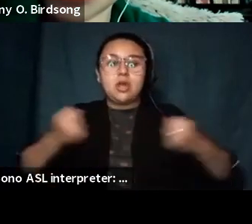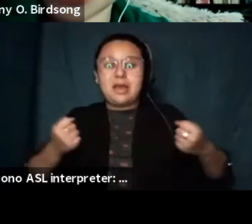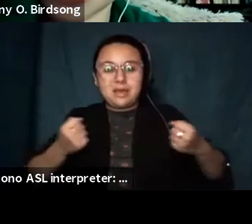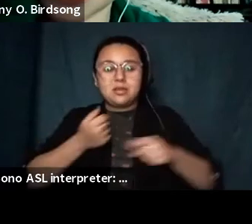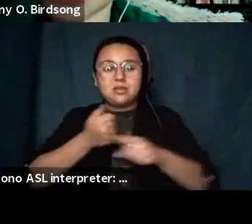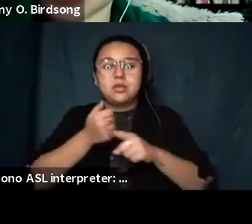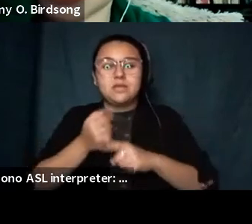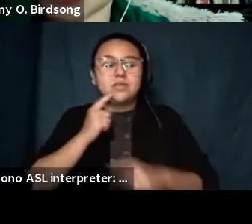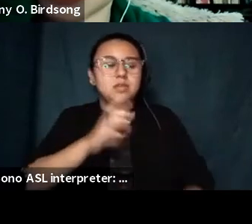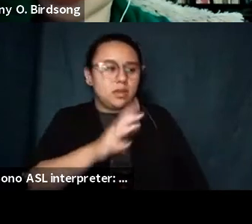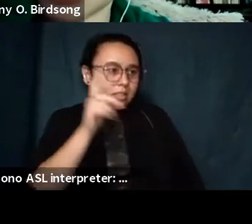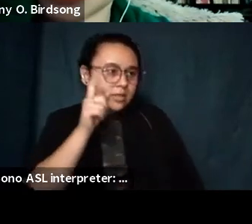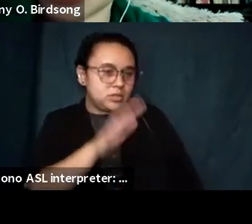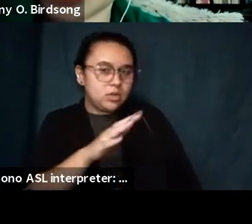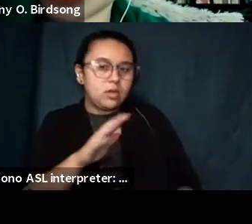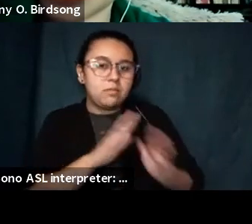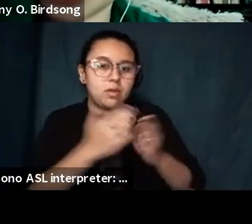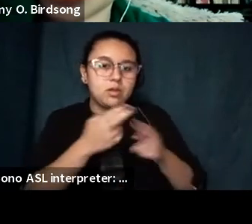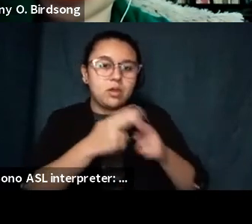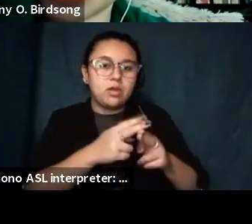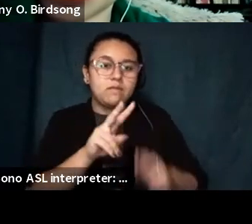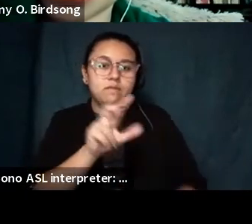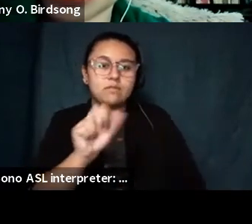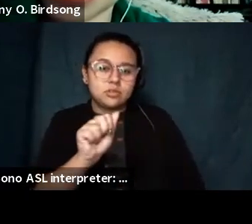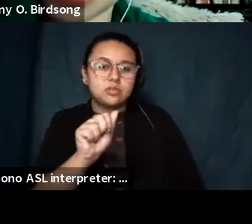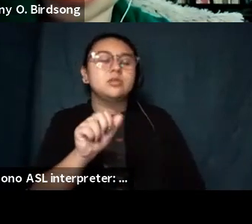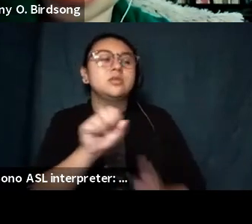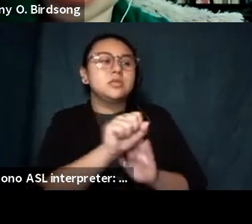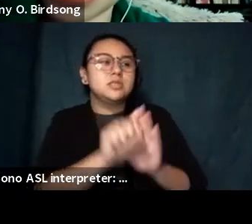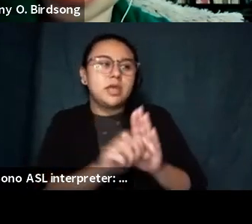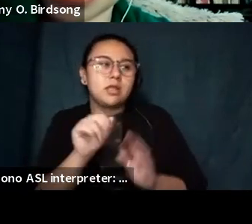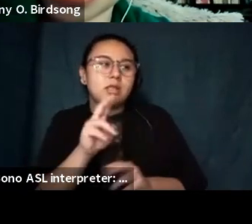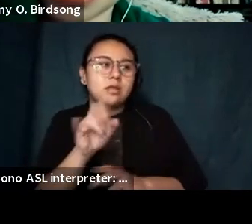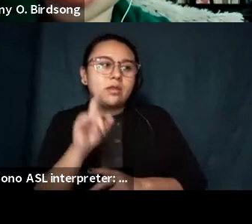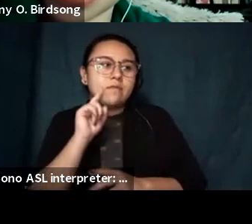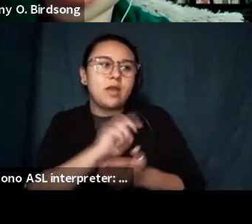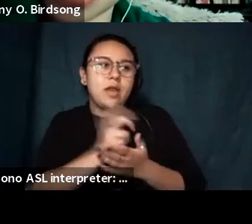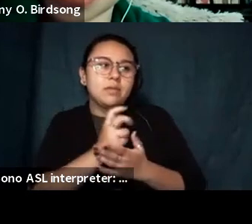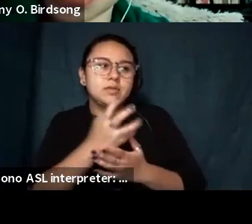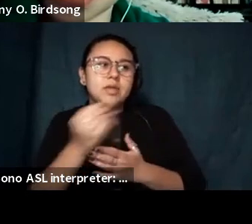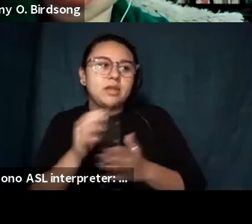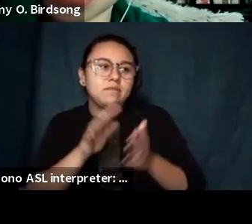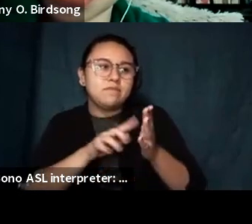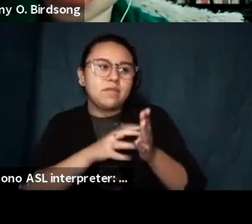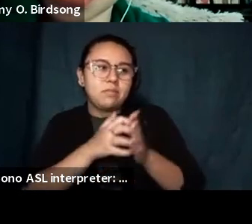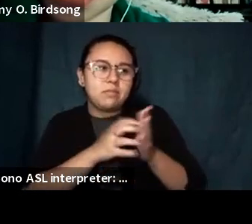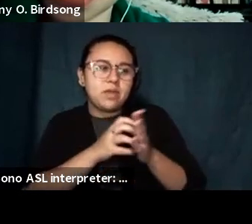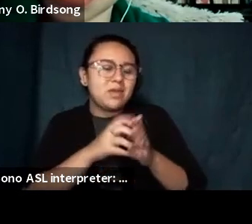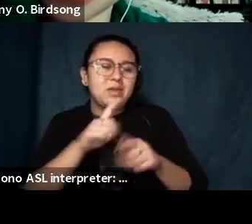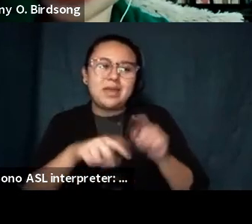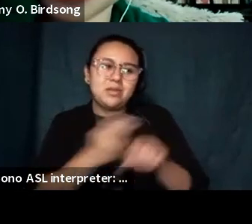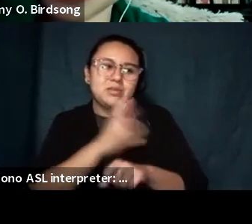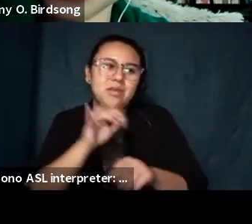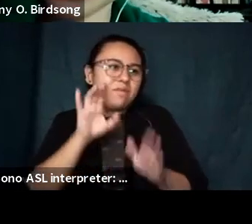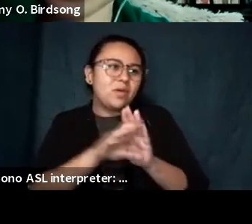said listen your book is called virginia state colony for epileptics and feeble-minded we can't use this photo that looks like someone's ripped themselves open